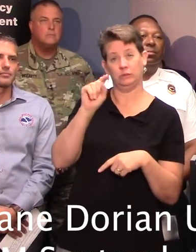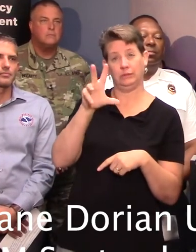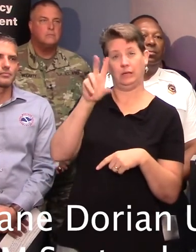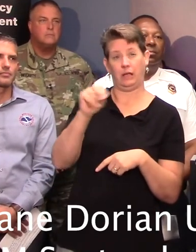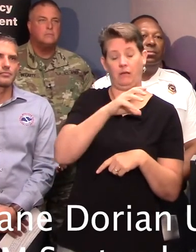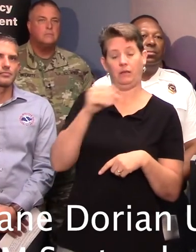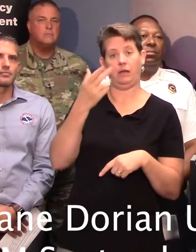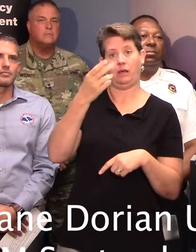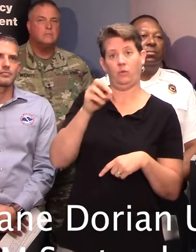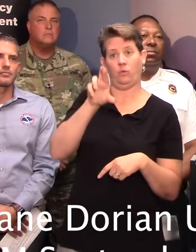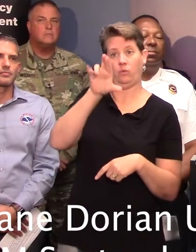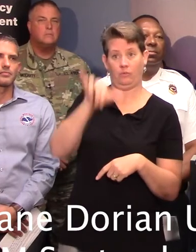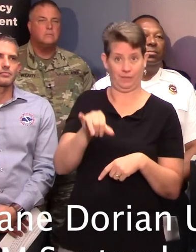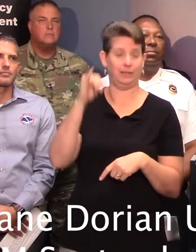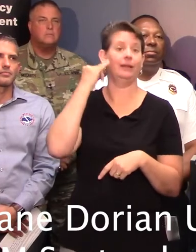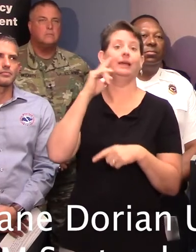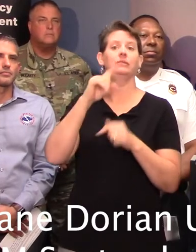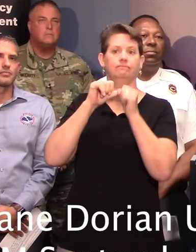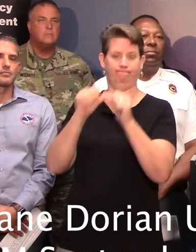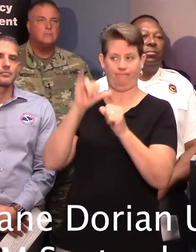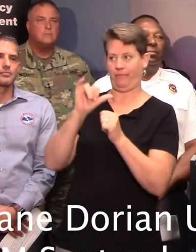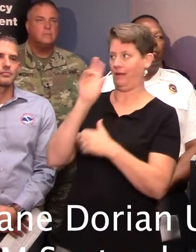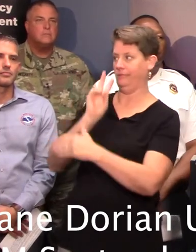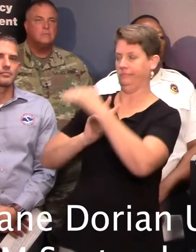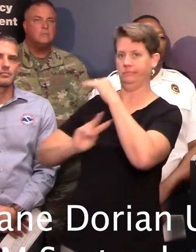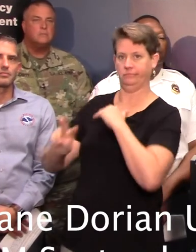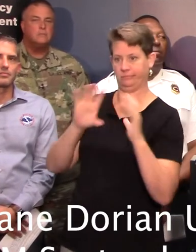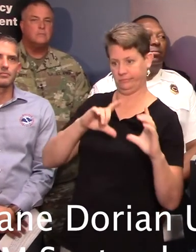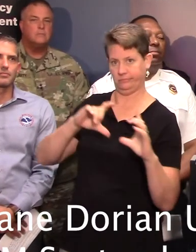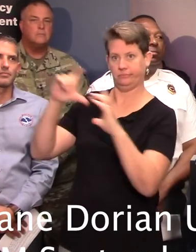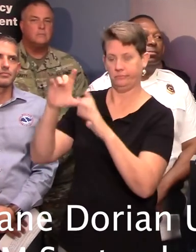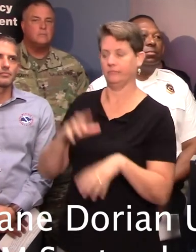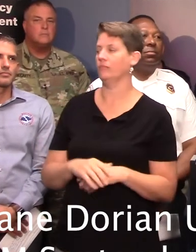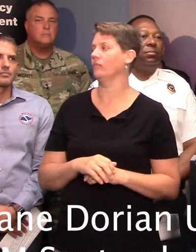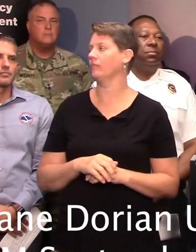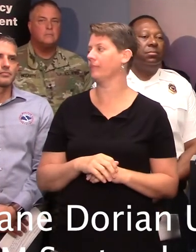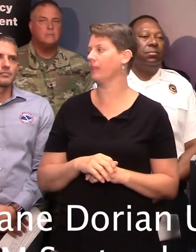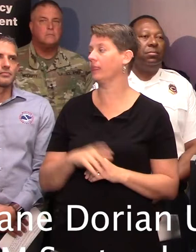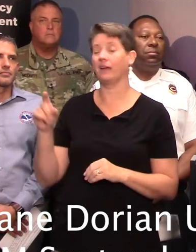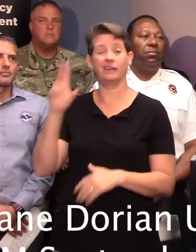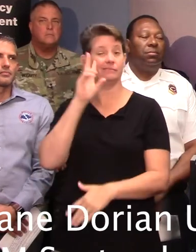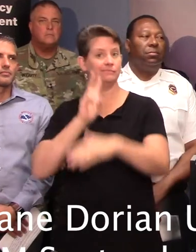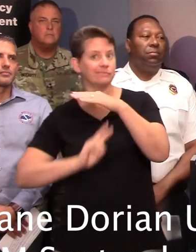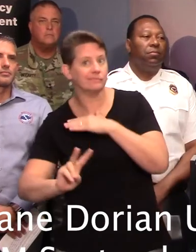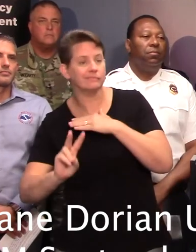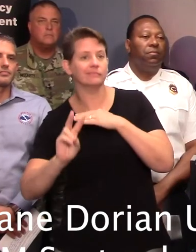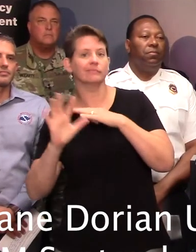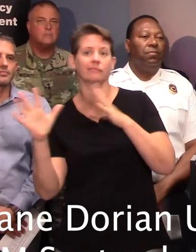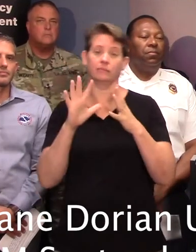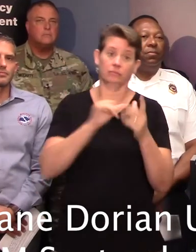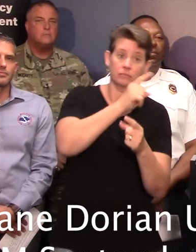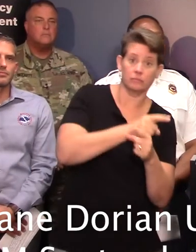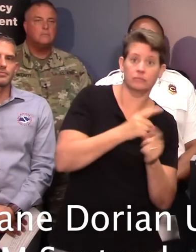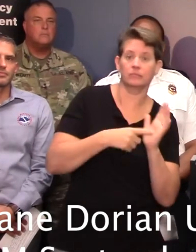going in the direction in which it is predicted. But as you also know, these predictions, some are exact and some are wrong,